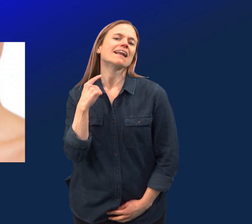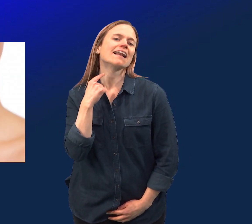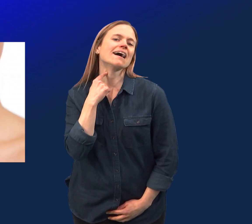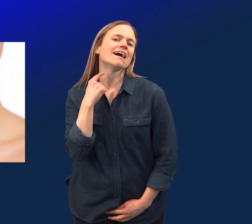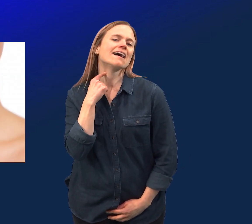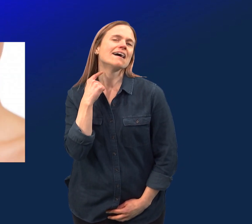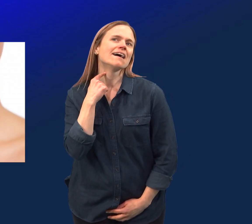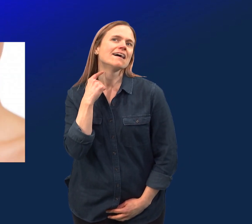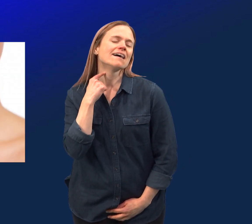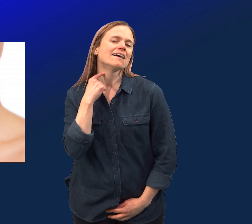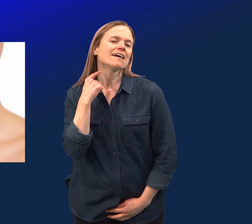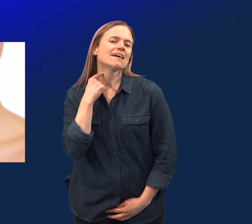Neck